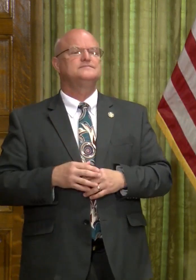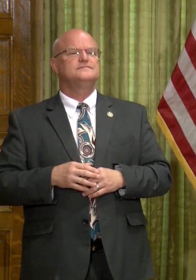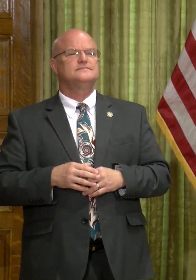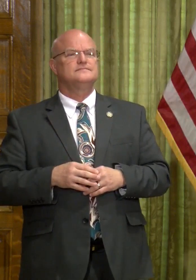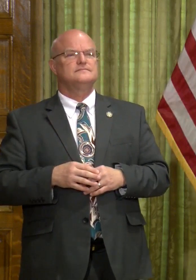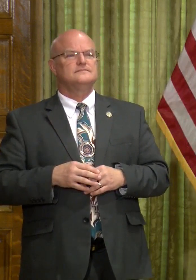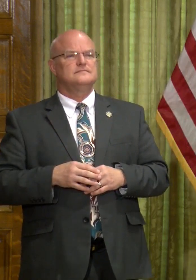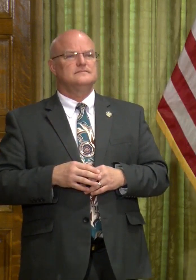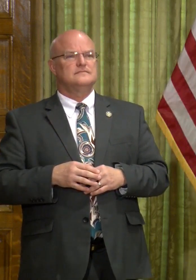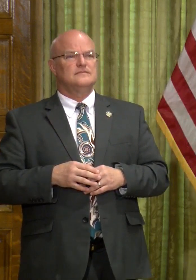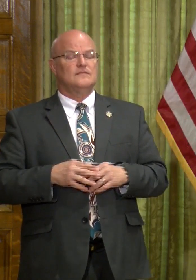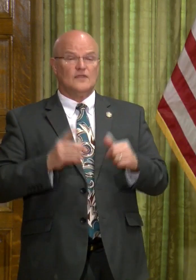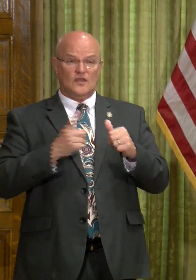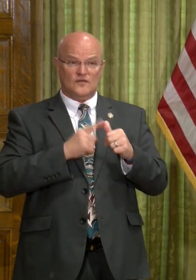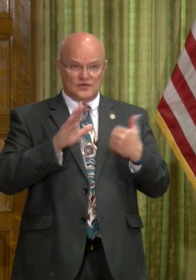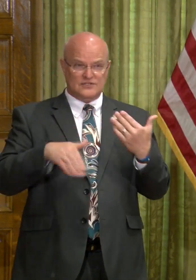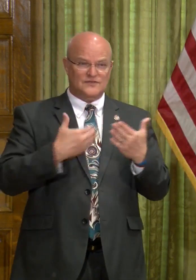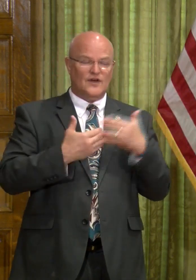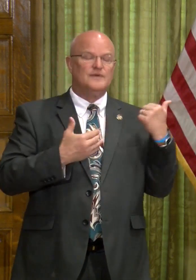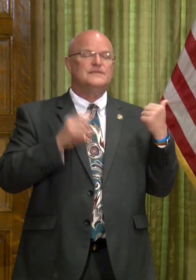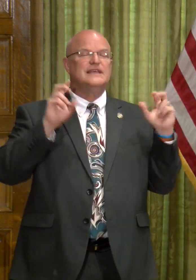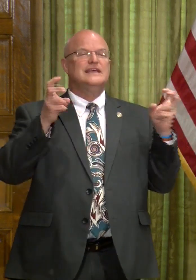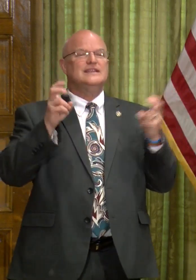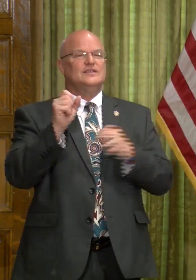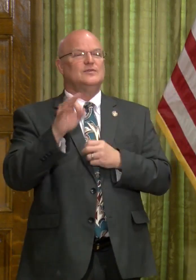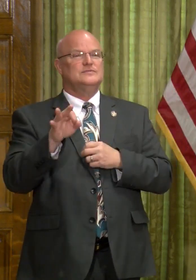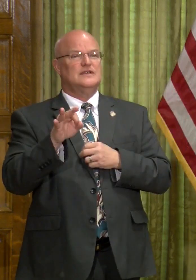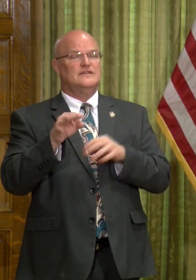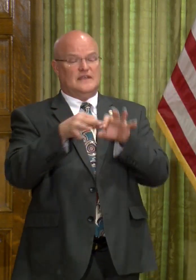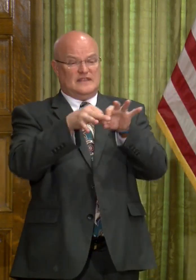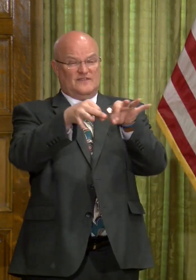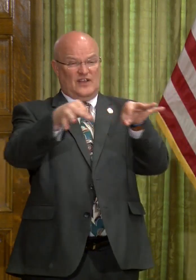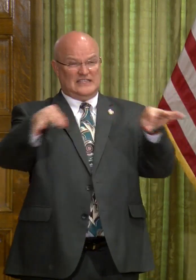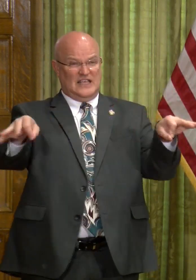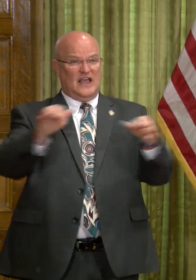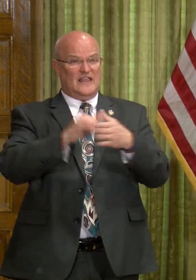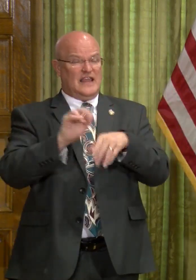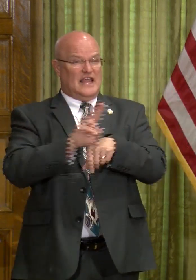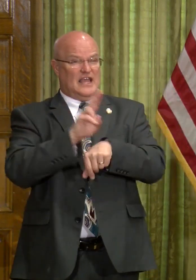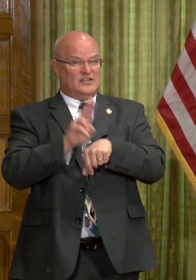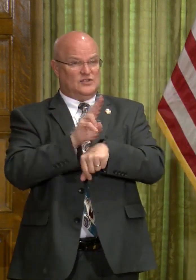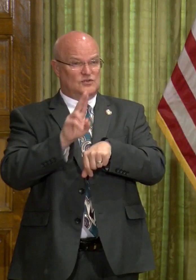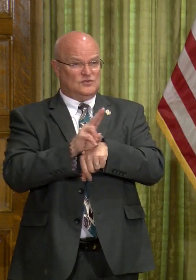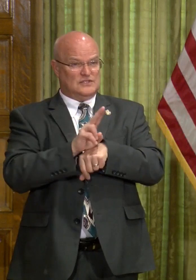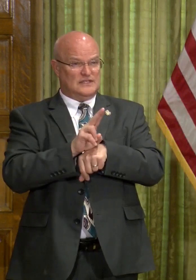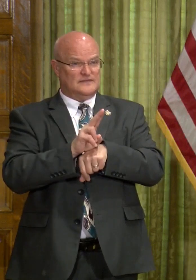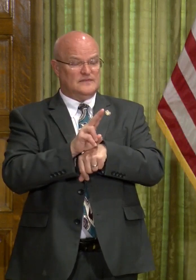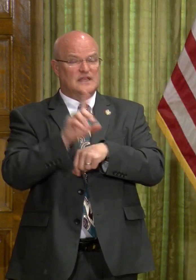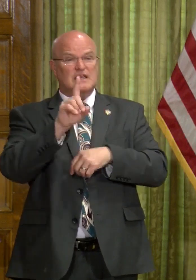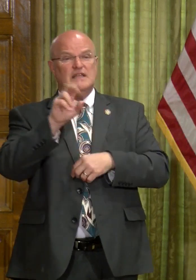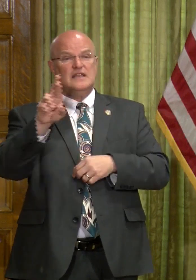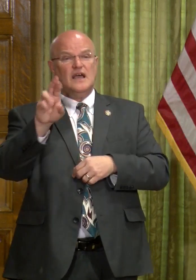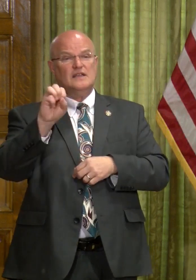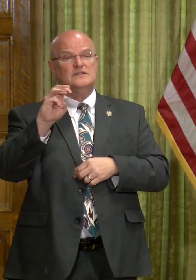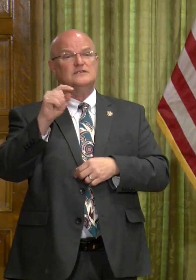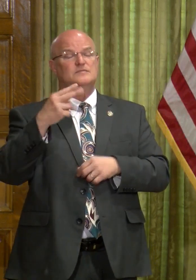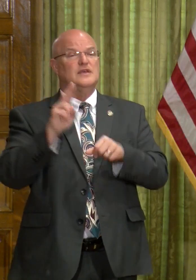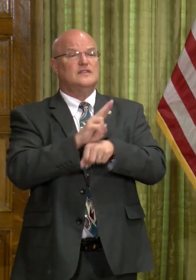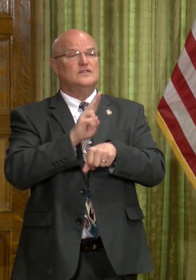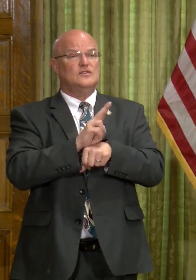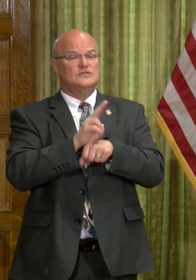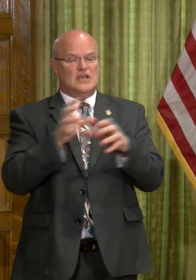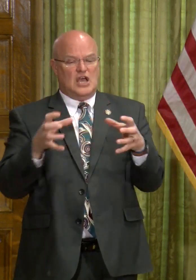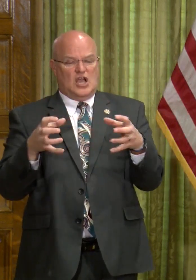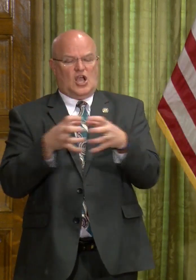Well, uh, first of all, uh, in terms of the phraseology that I used, uh, Dr. Smith used the term